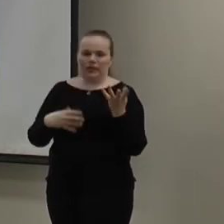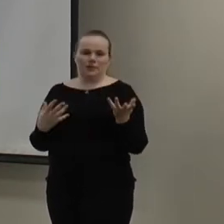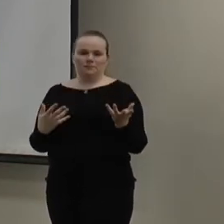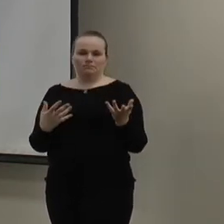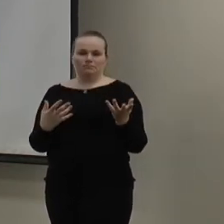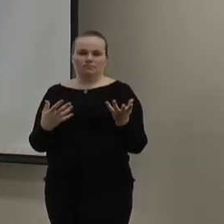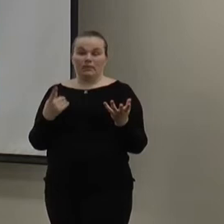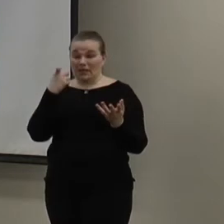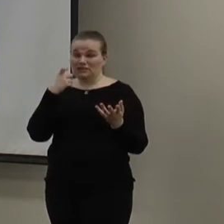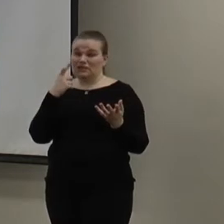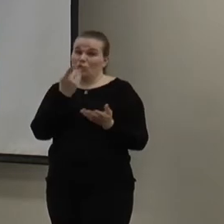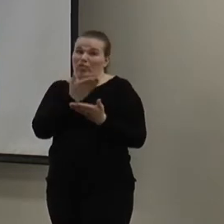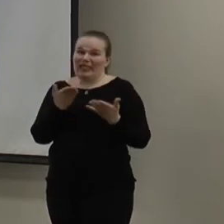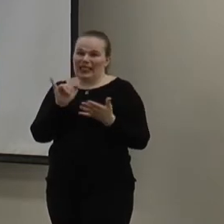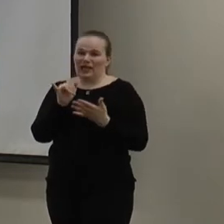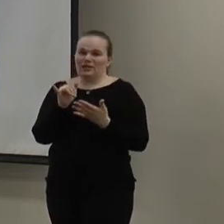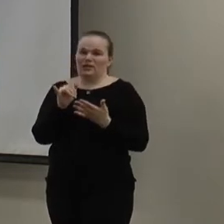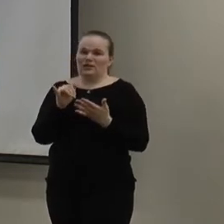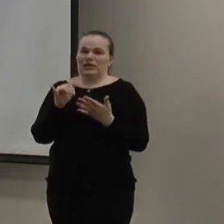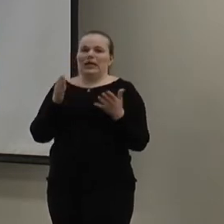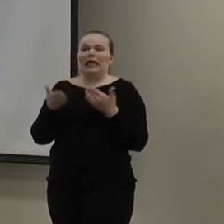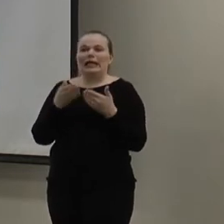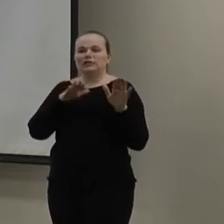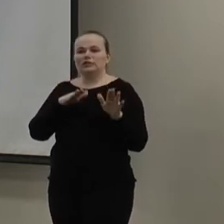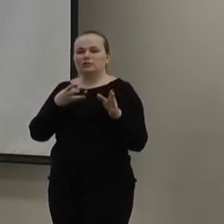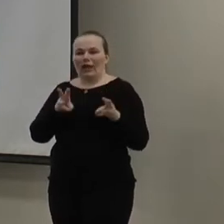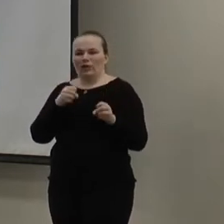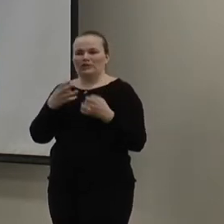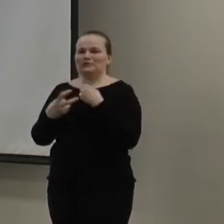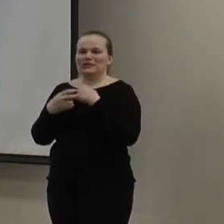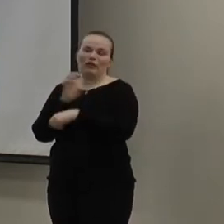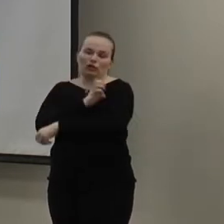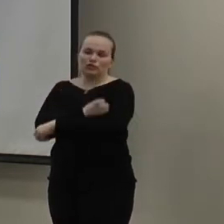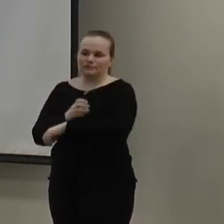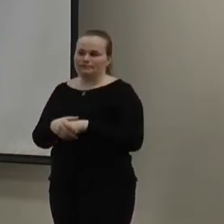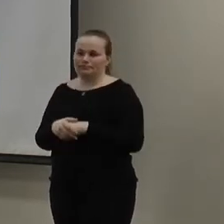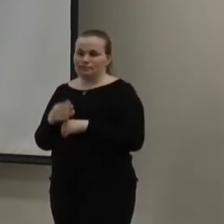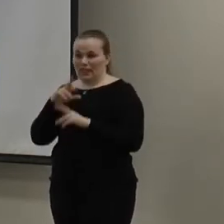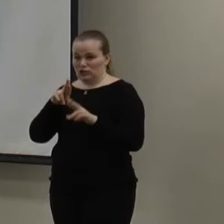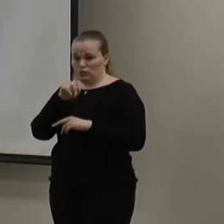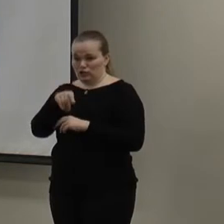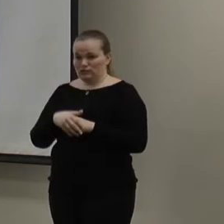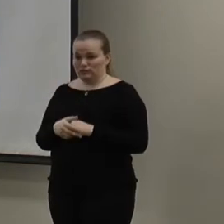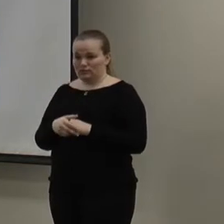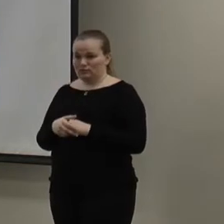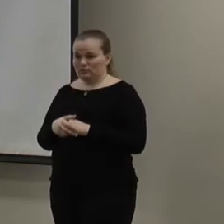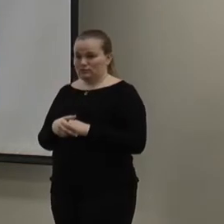that. Because it is one of those kind of passive ways to save energy. Does that answer your question? Kind of.